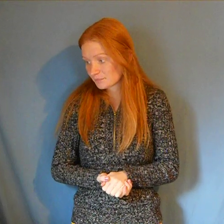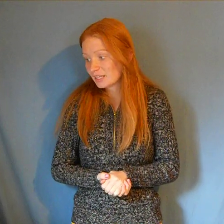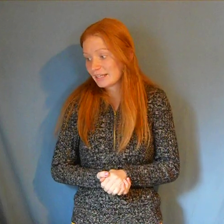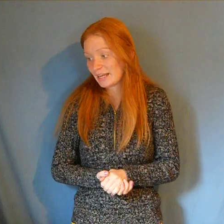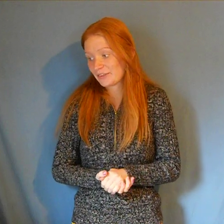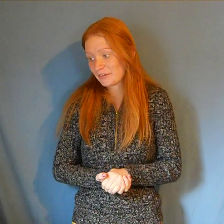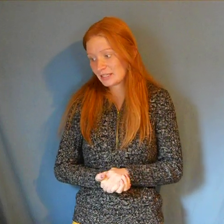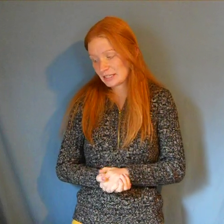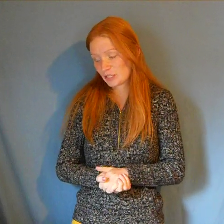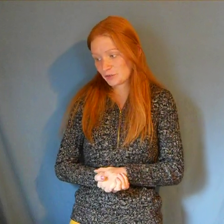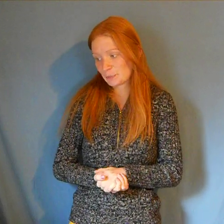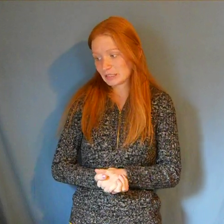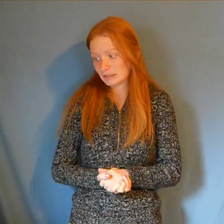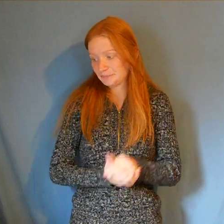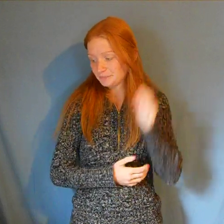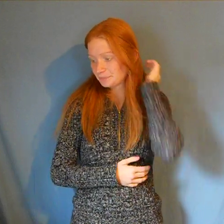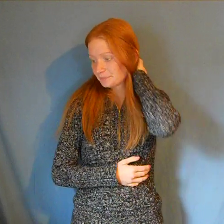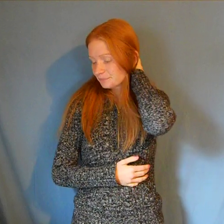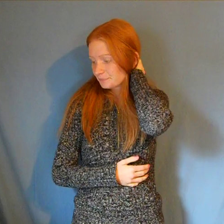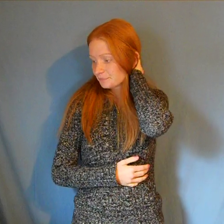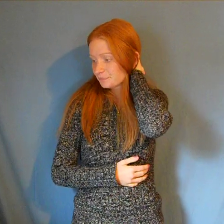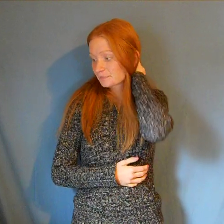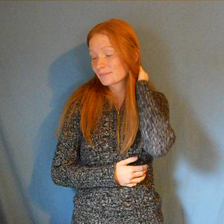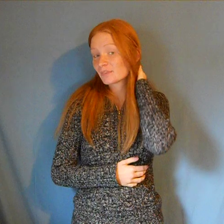Yeah, they're in the telephone book. Do you know that number?